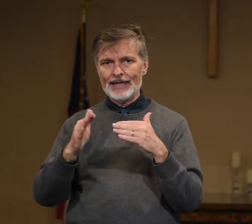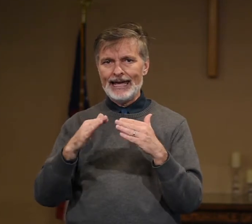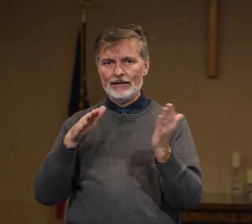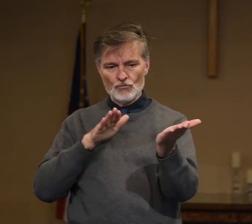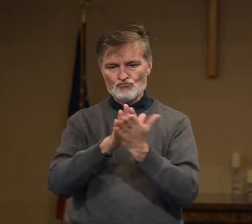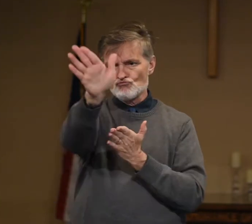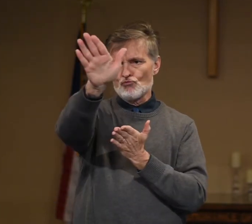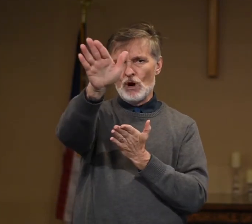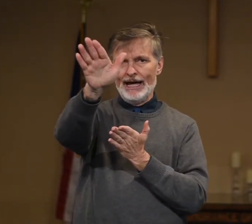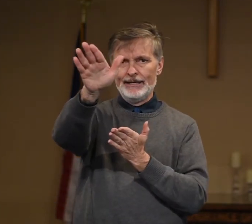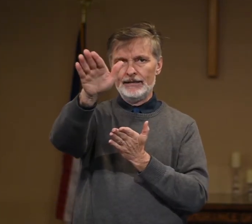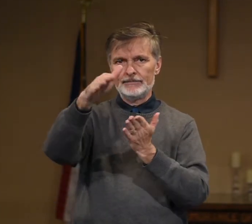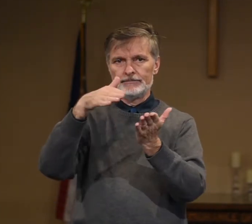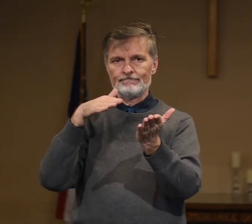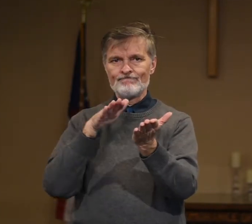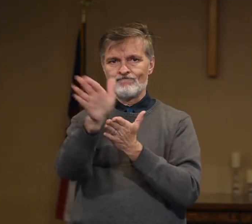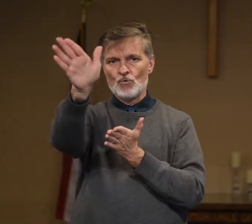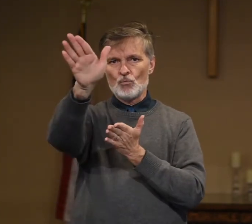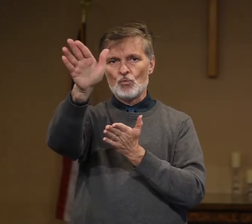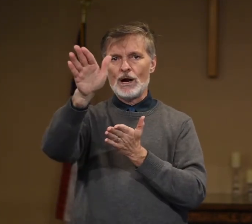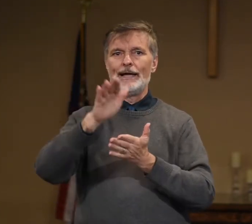the gate. Run. Run.